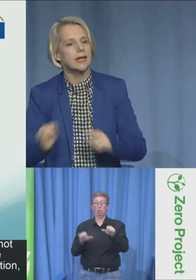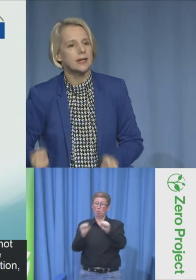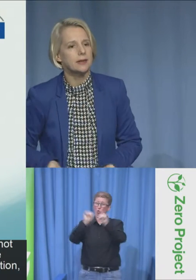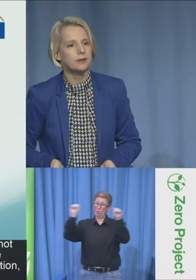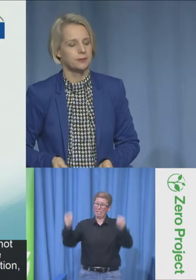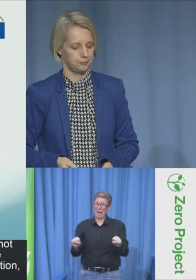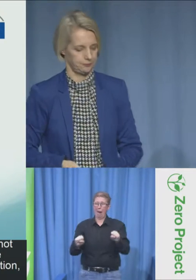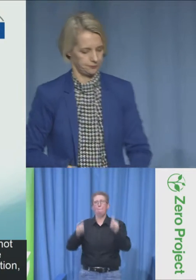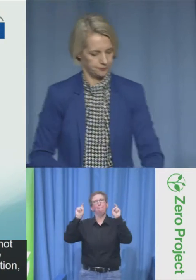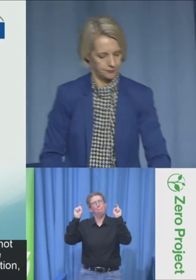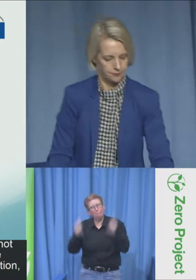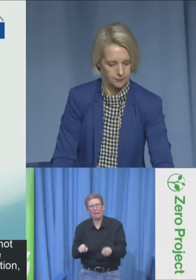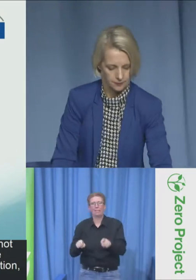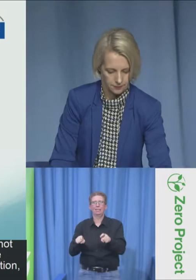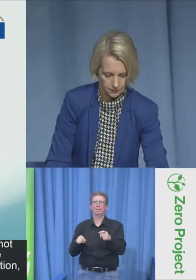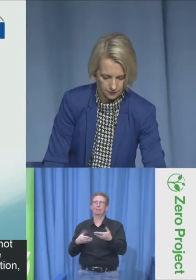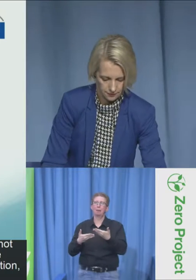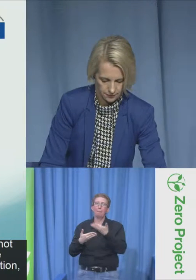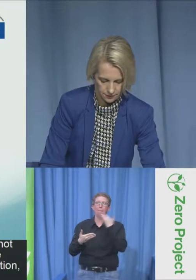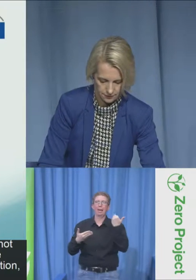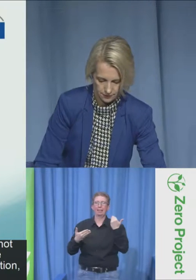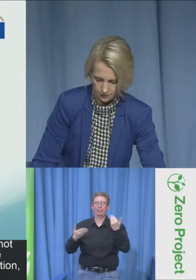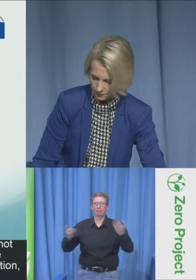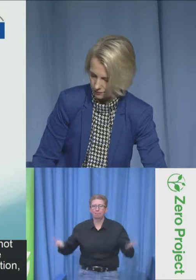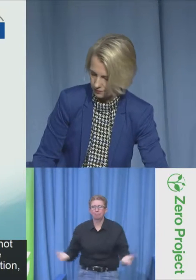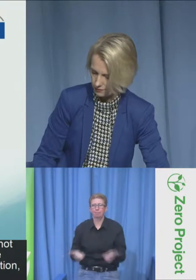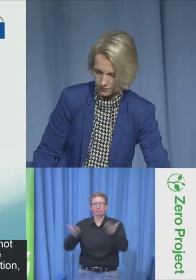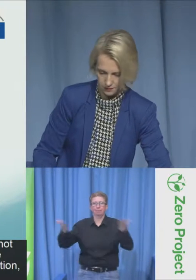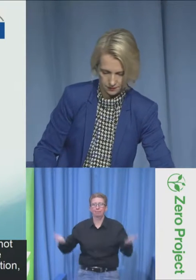to work in the parliaments as an intern or as a staff member.